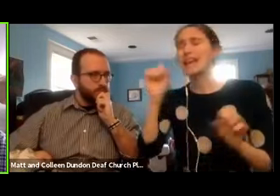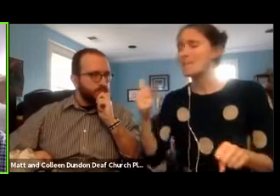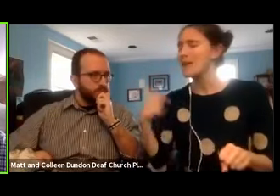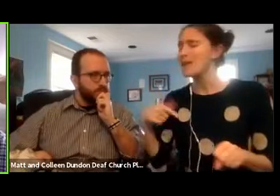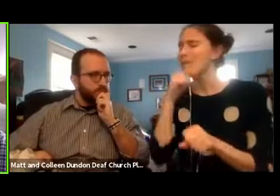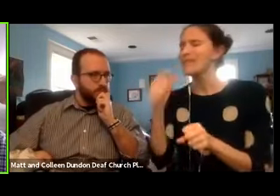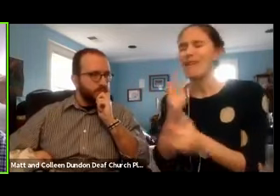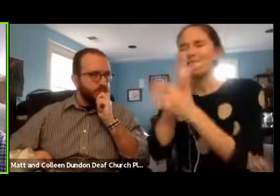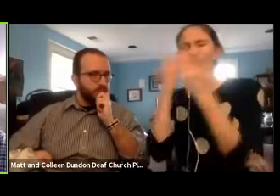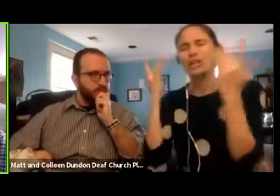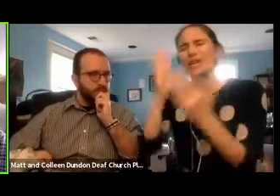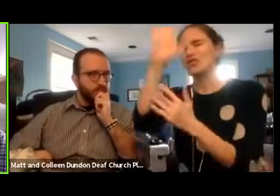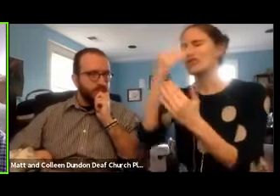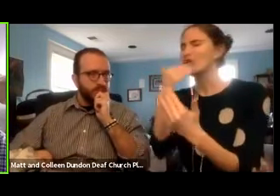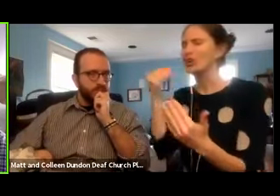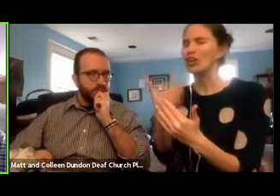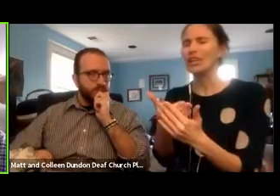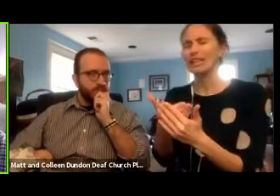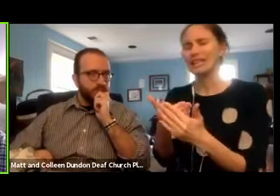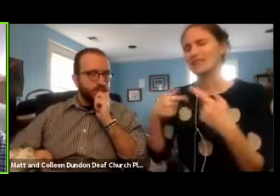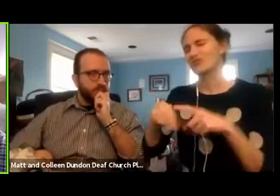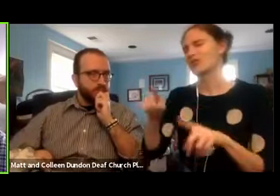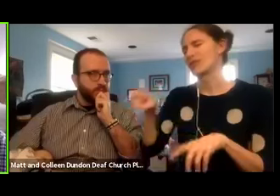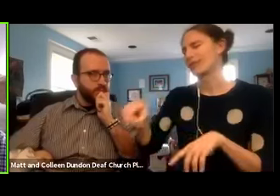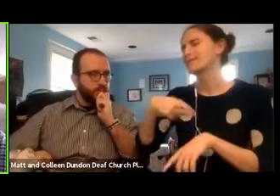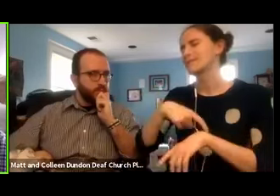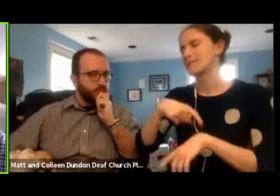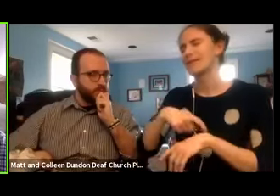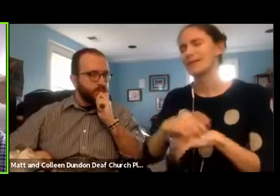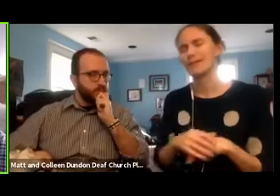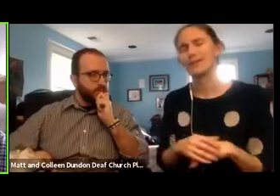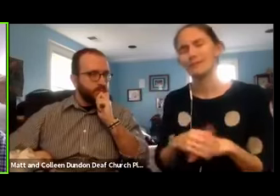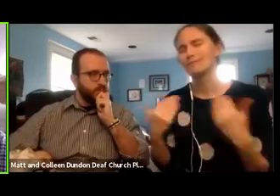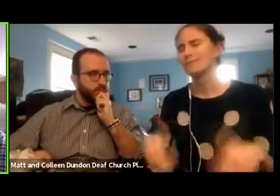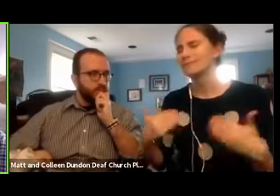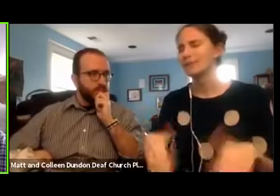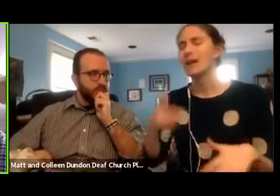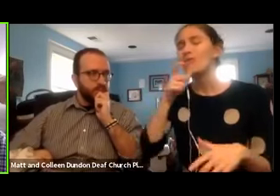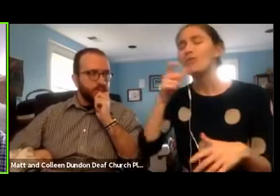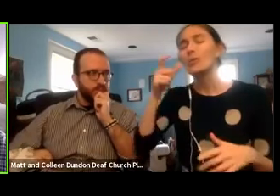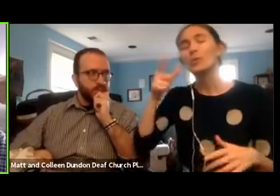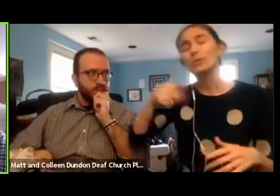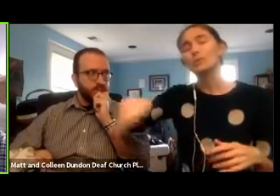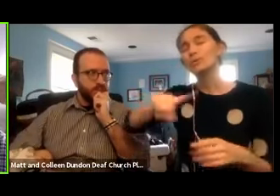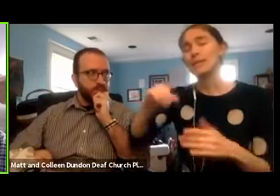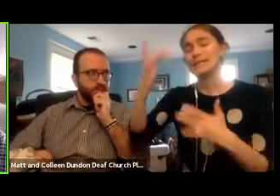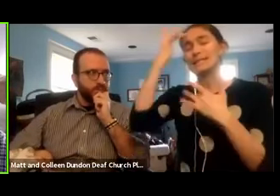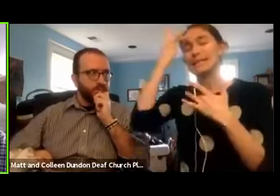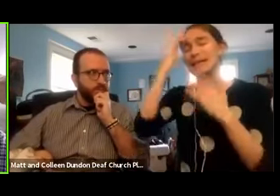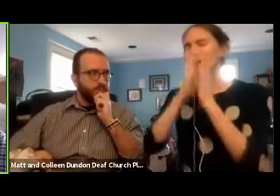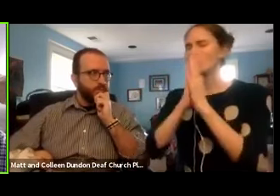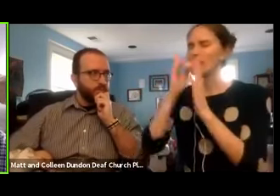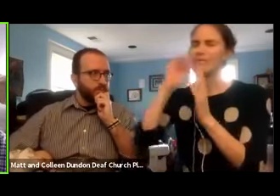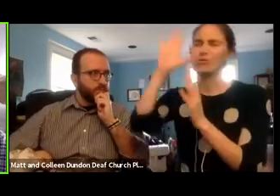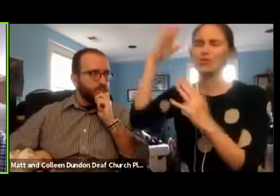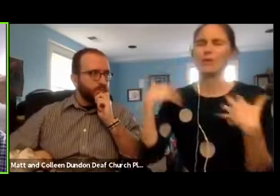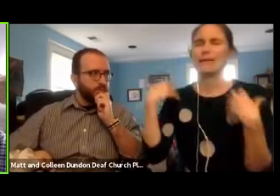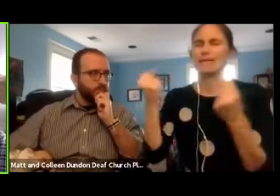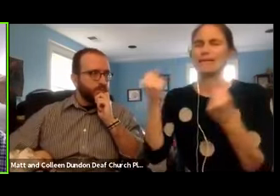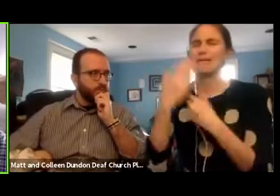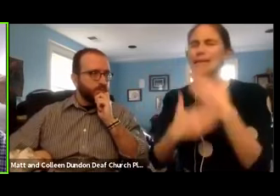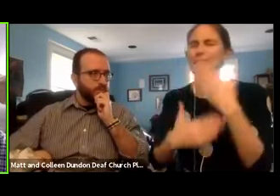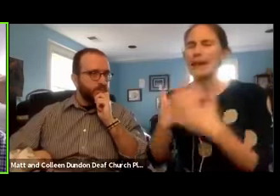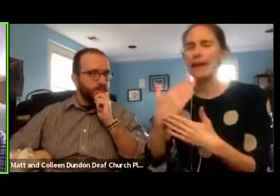days. For those who are sick today, I pray for your healing hand. For those who are suffering today,